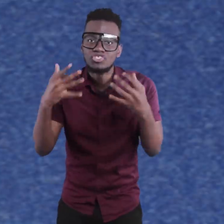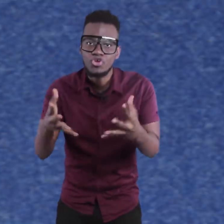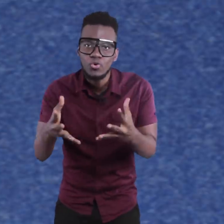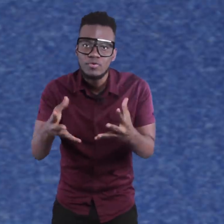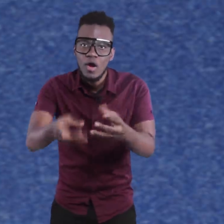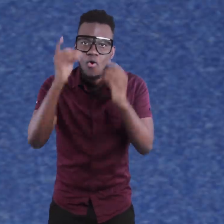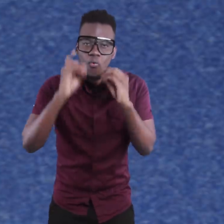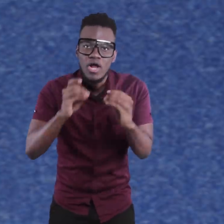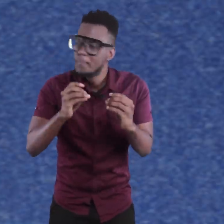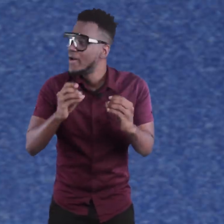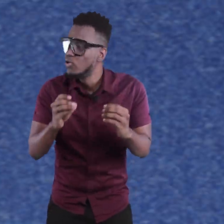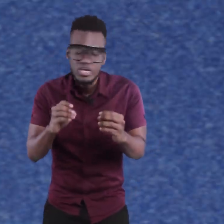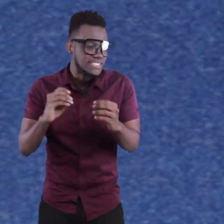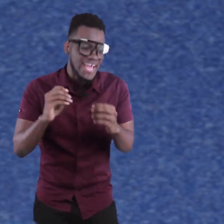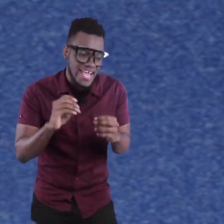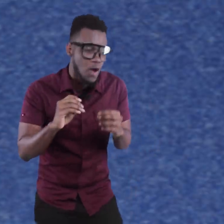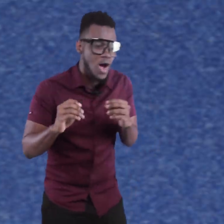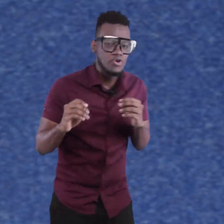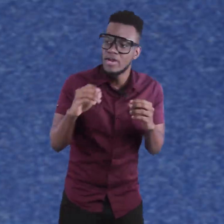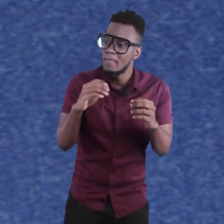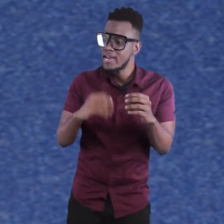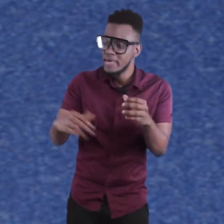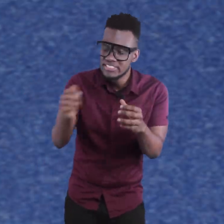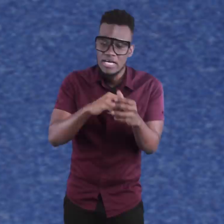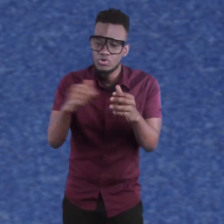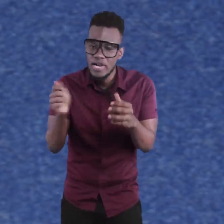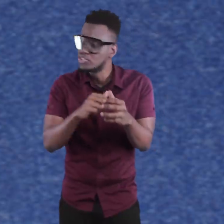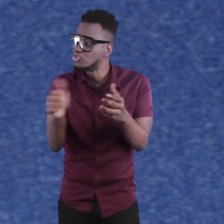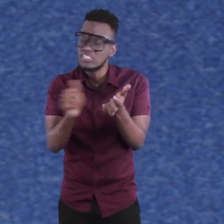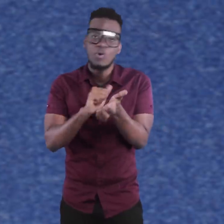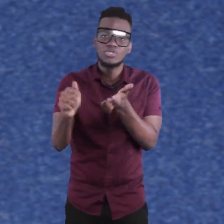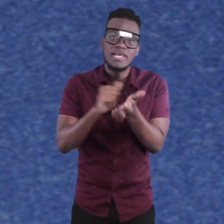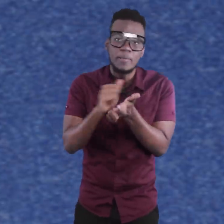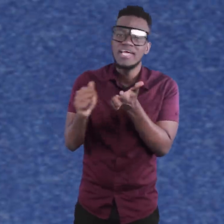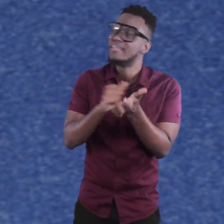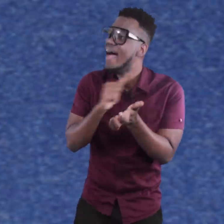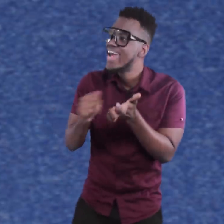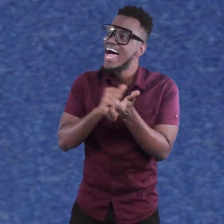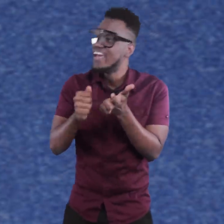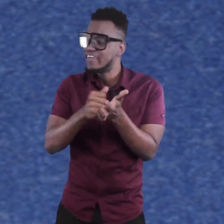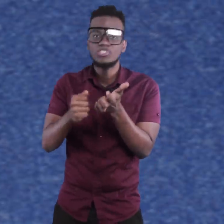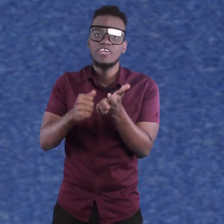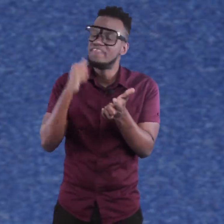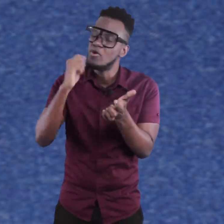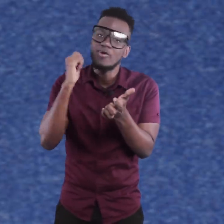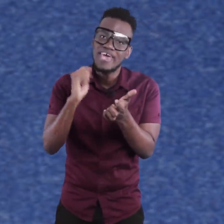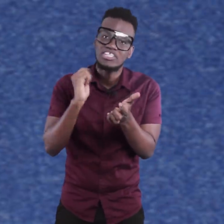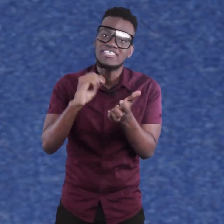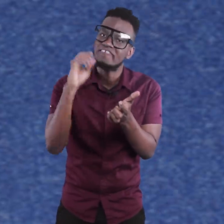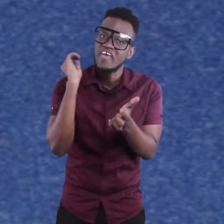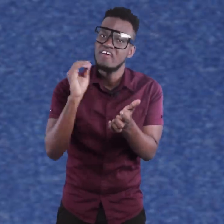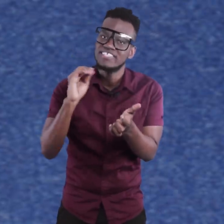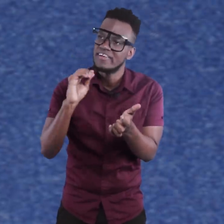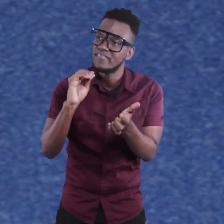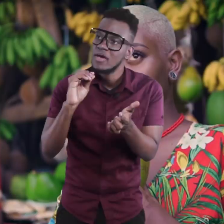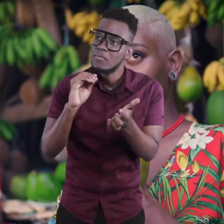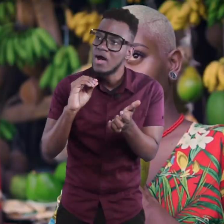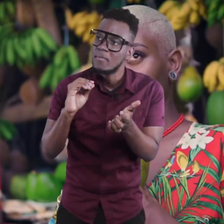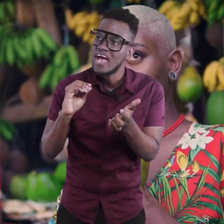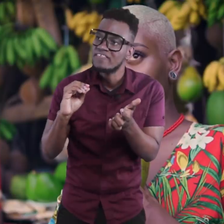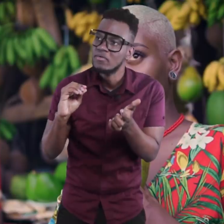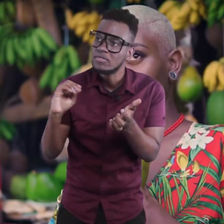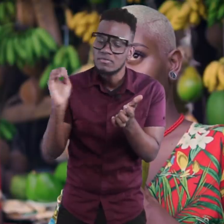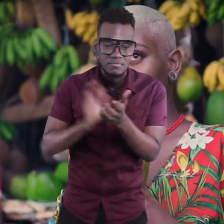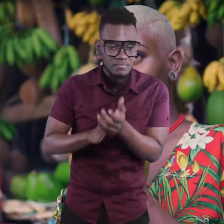You know how much youth, wally for youth, just walk around and mind your business, I do on a little chores, I wash you on a little plate and all of a sudden if you don't catch yourself to hear yourself.